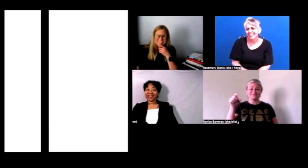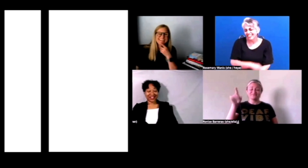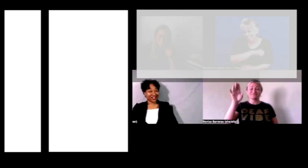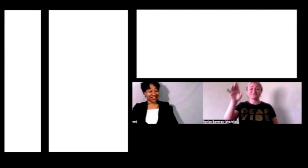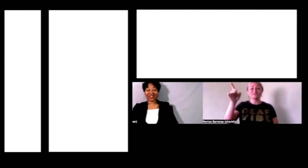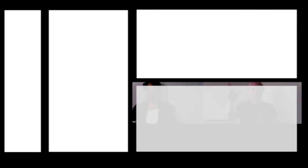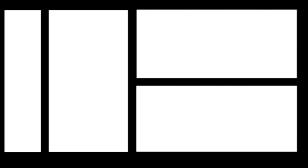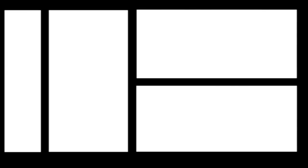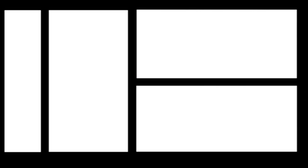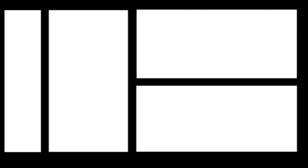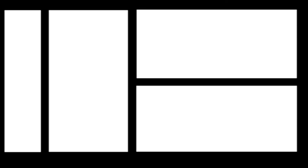Dismantle. Yeah.